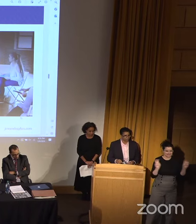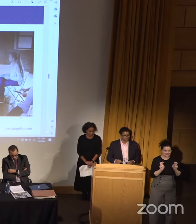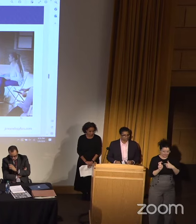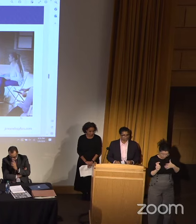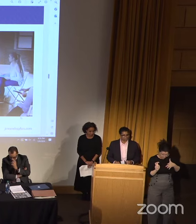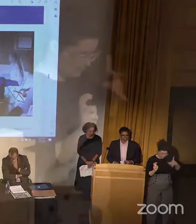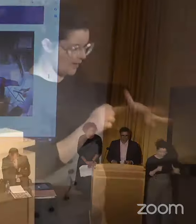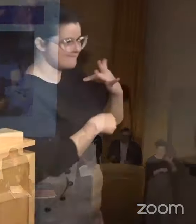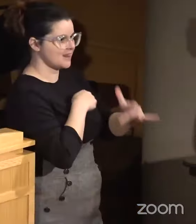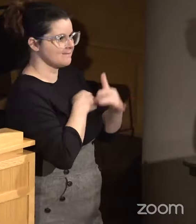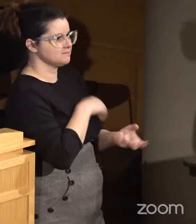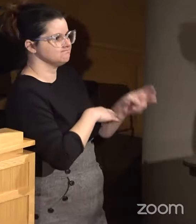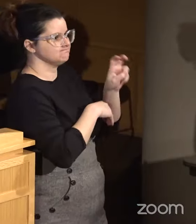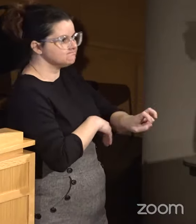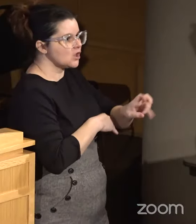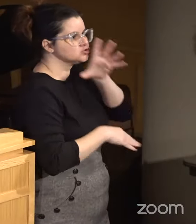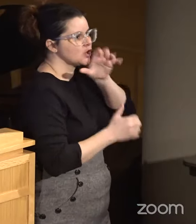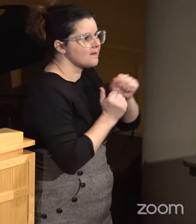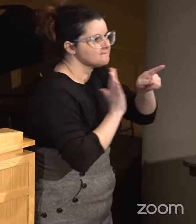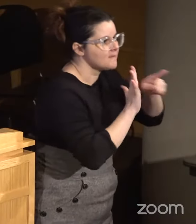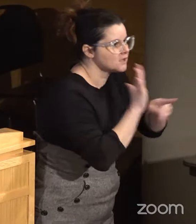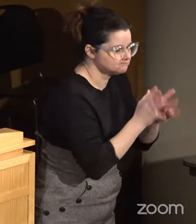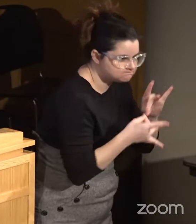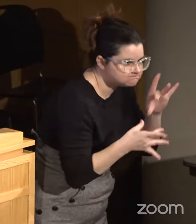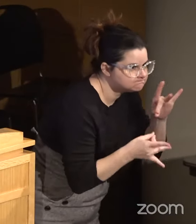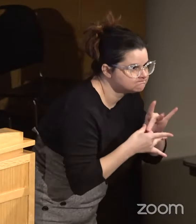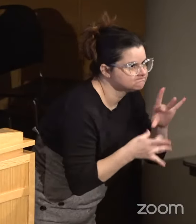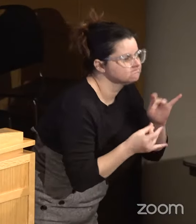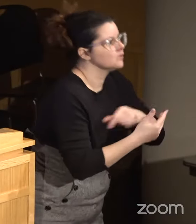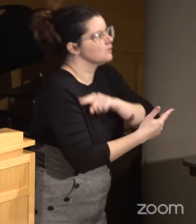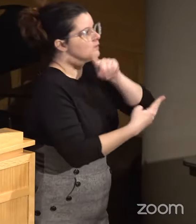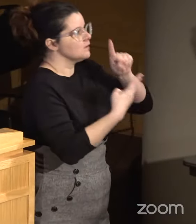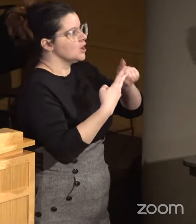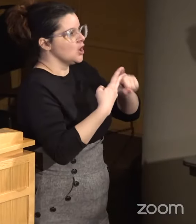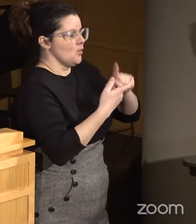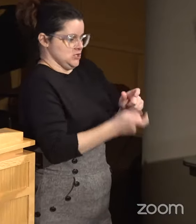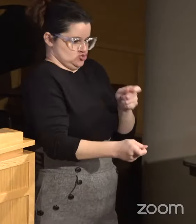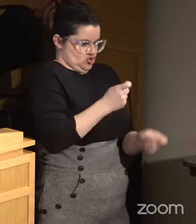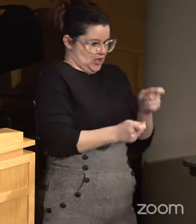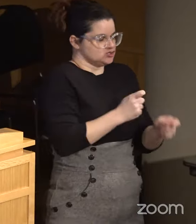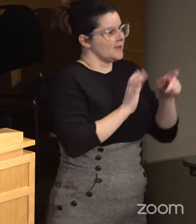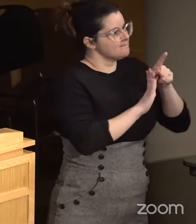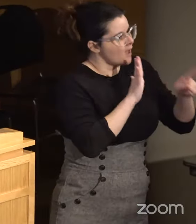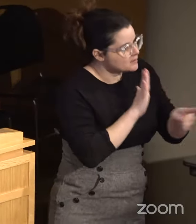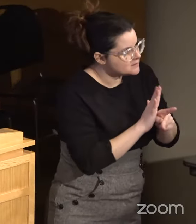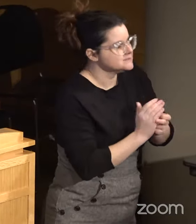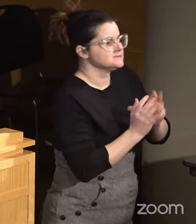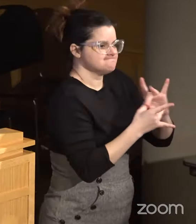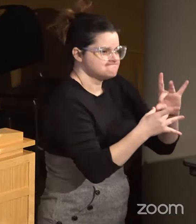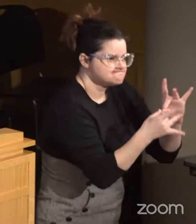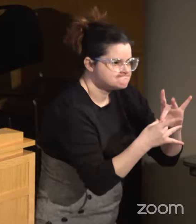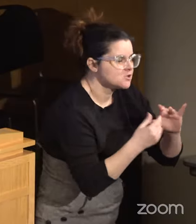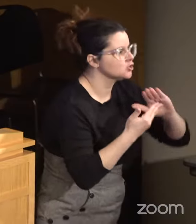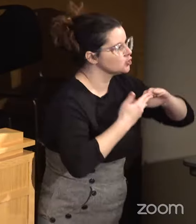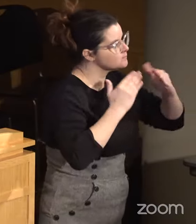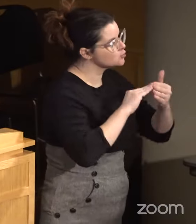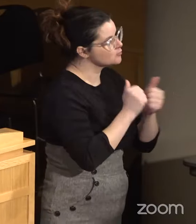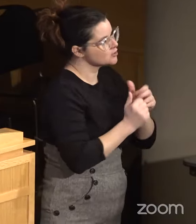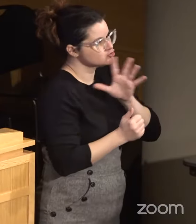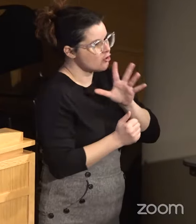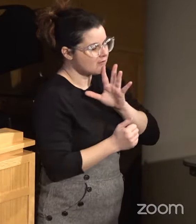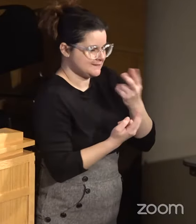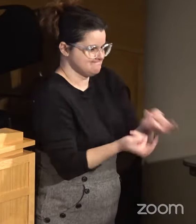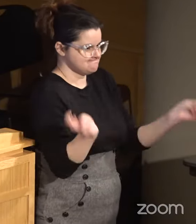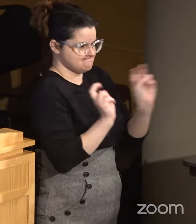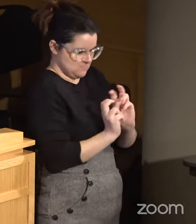talking about a policy, that the community is at the table when they're talking about revising a policy, that the community is at the table when they're talking about